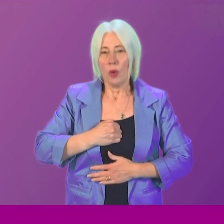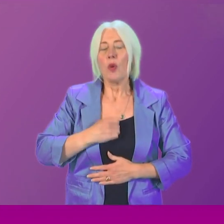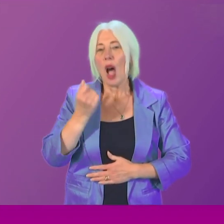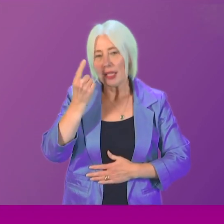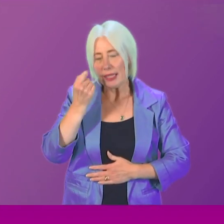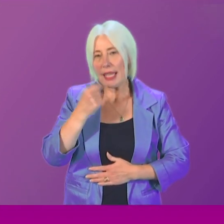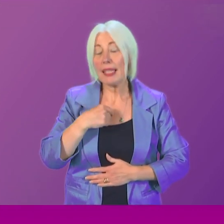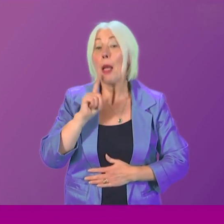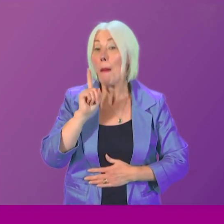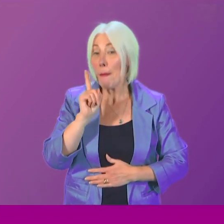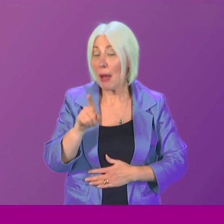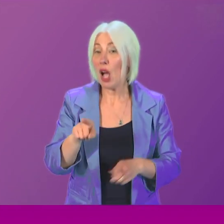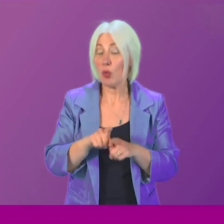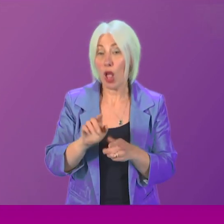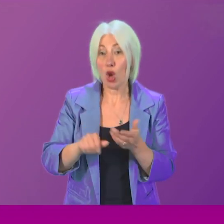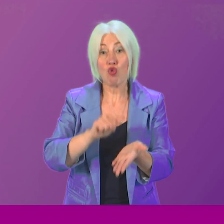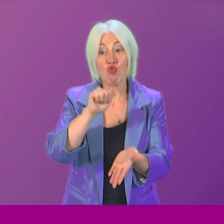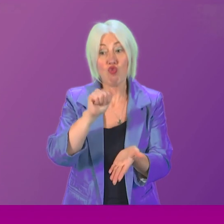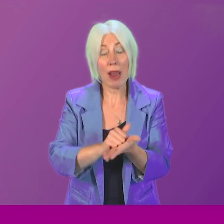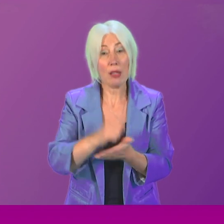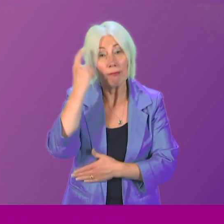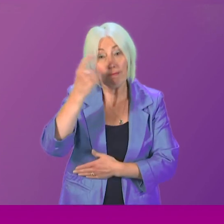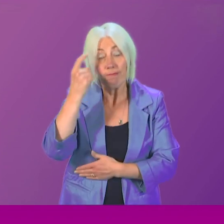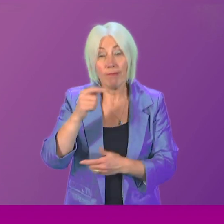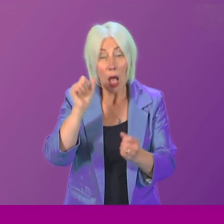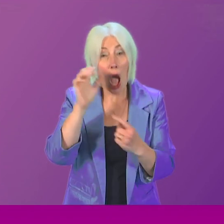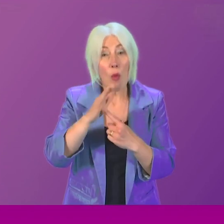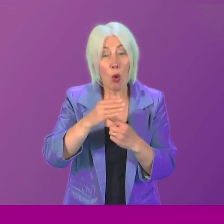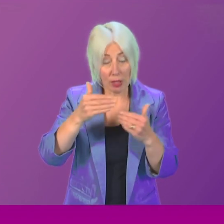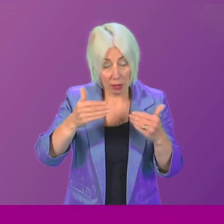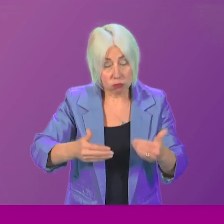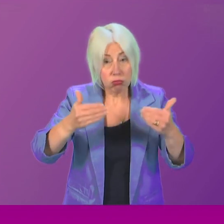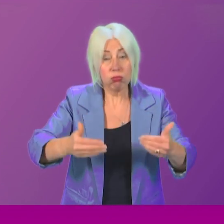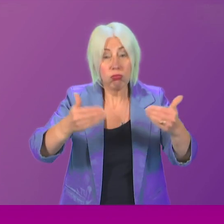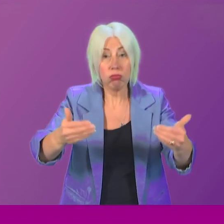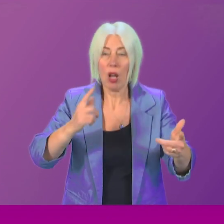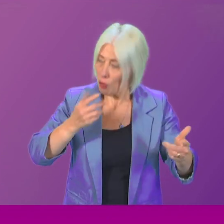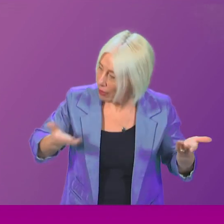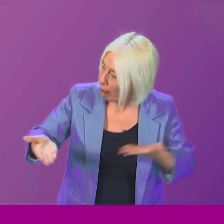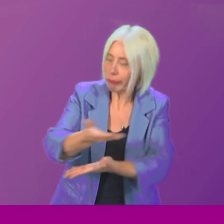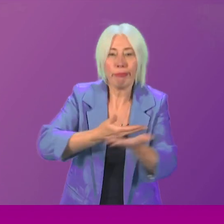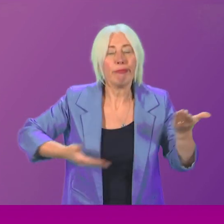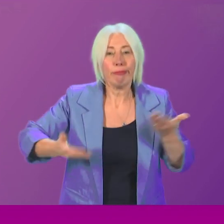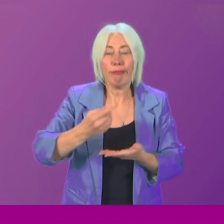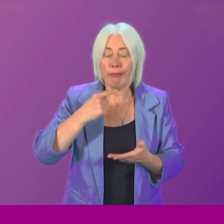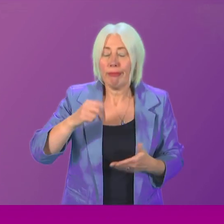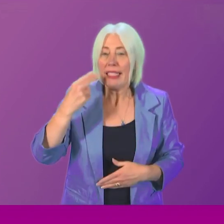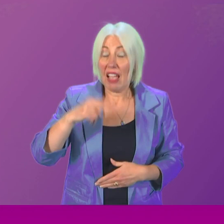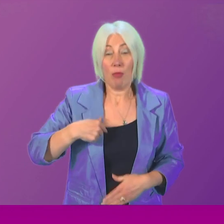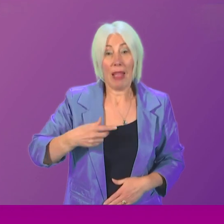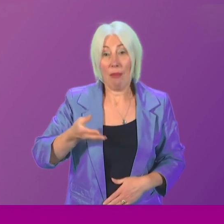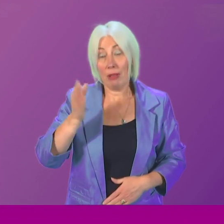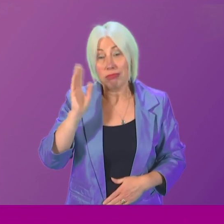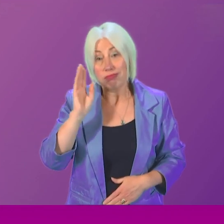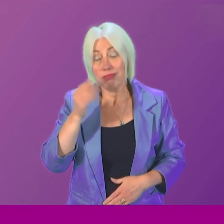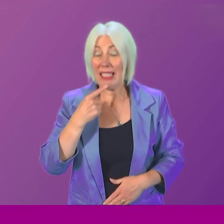also right that we consider further important steps that we can take, we've talked a lot this afternoon and I have spoken a lot about the